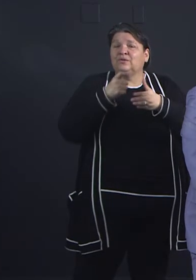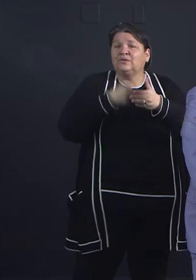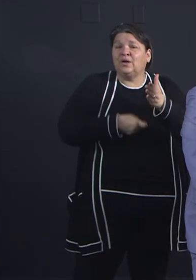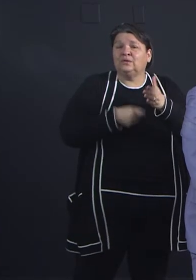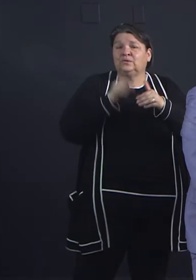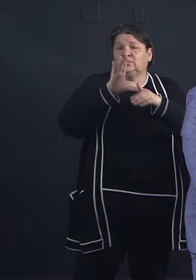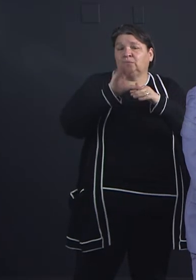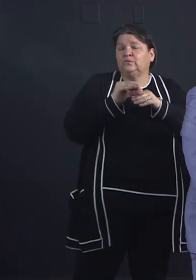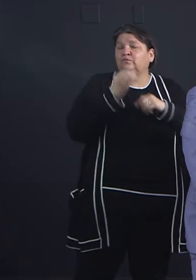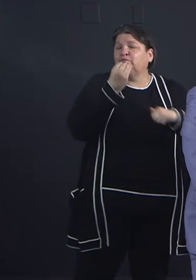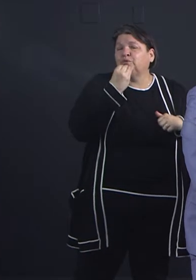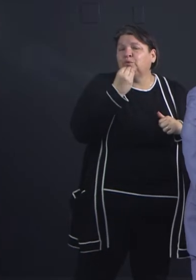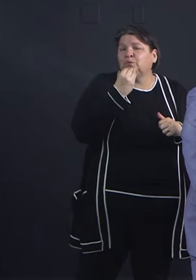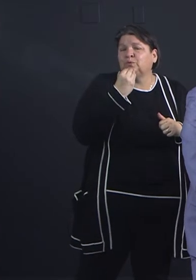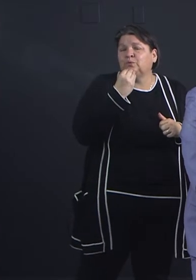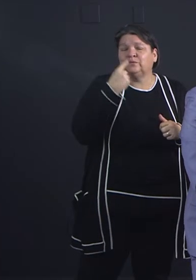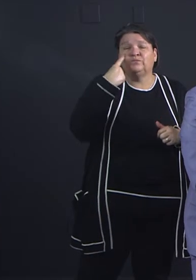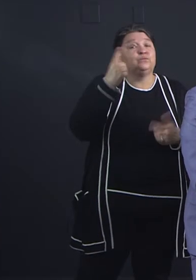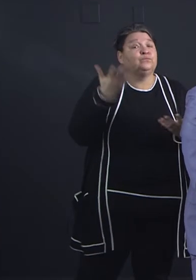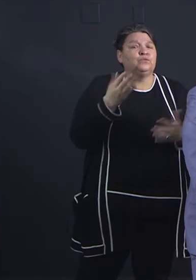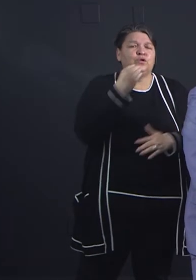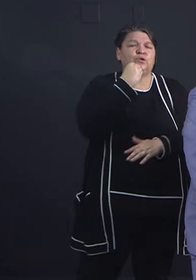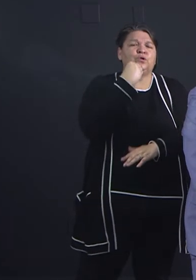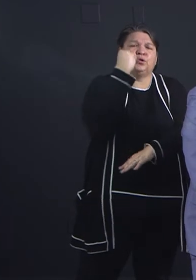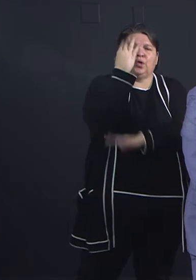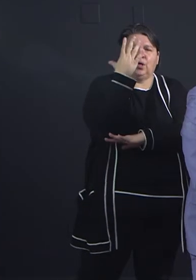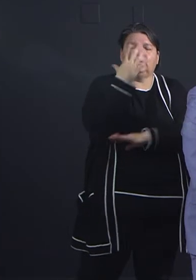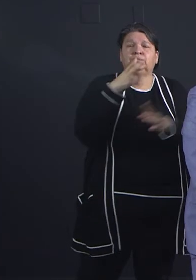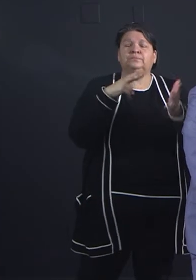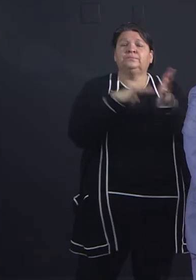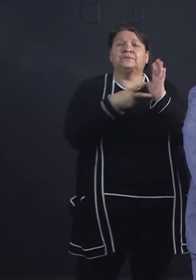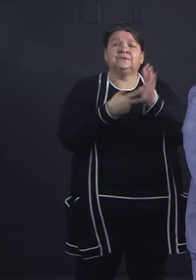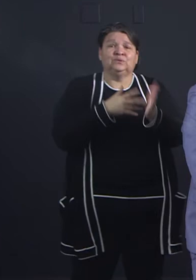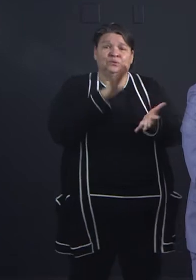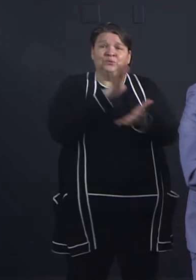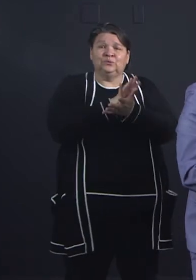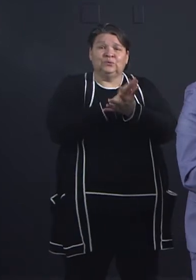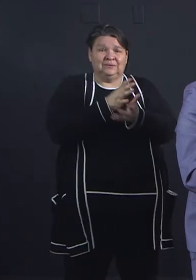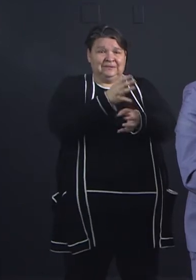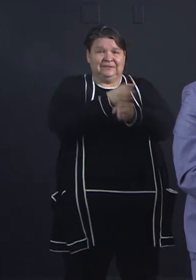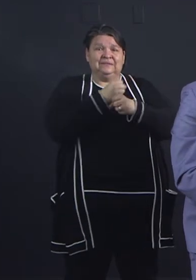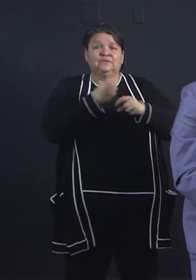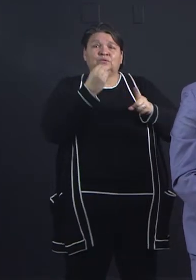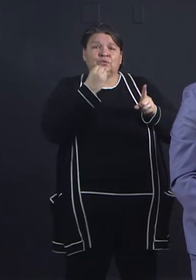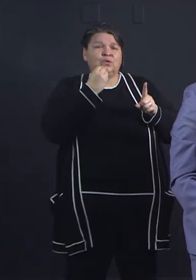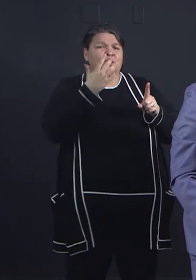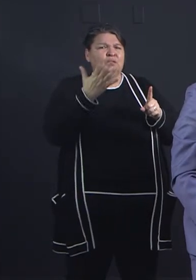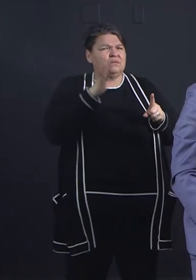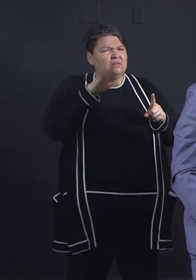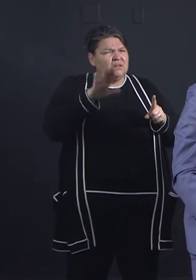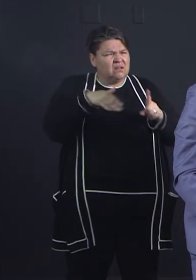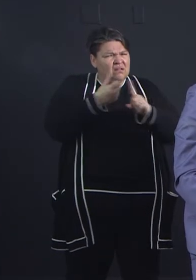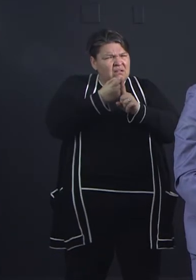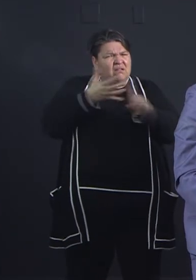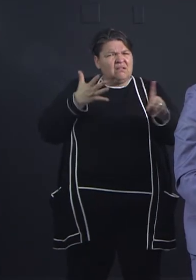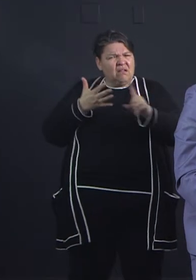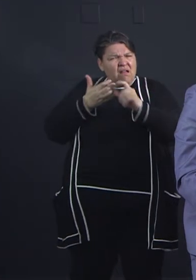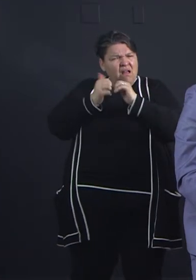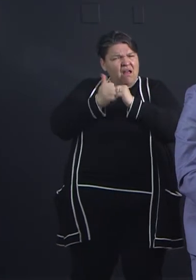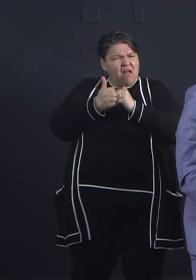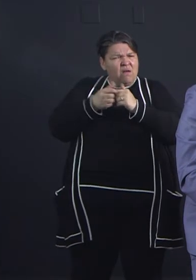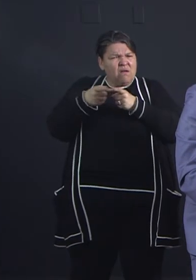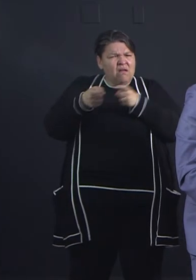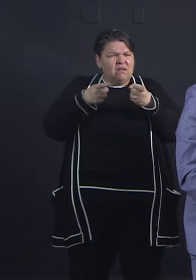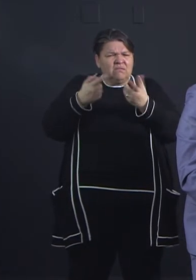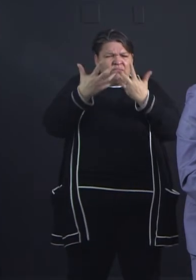school. And I know you're delivering those to them, but would you tell our listeners and viewers just a little bit about how you're doing that and why